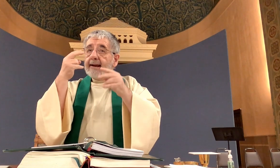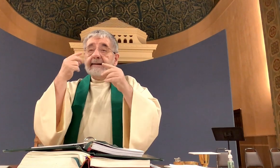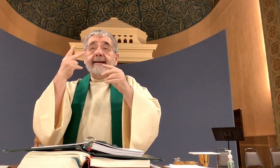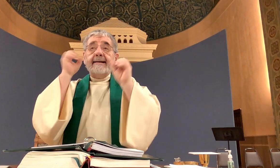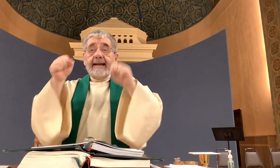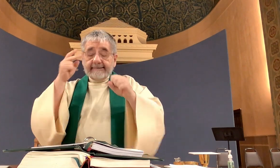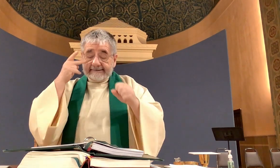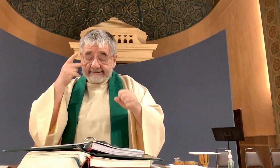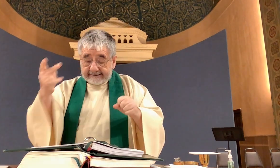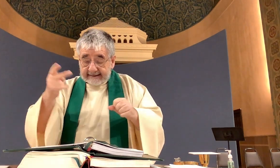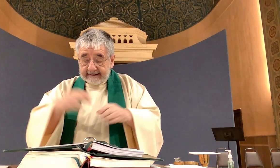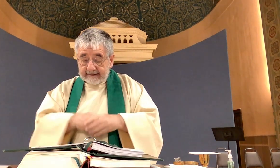sight to the blind